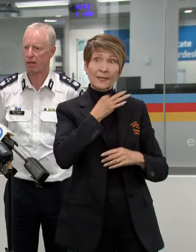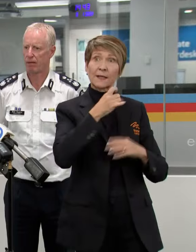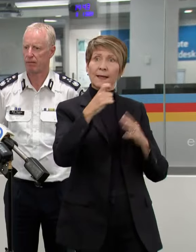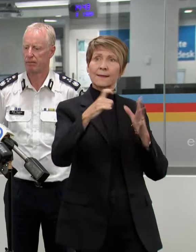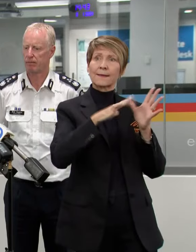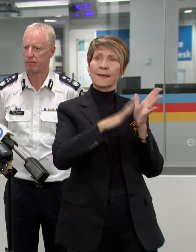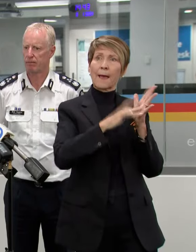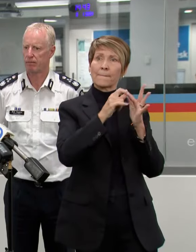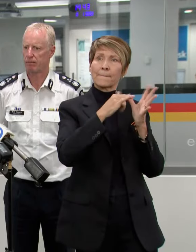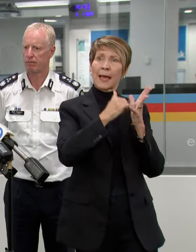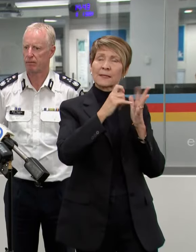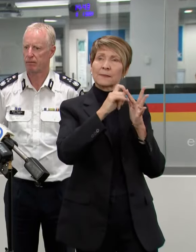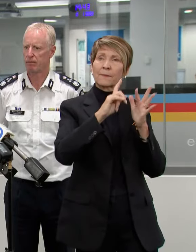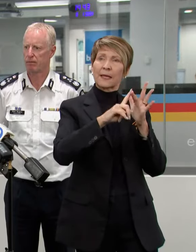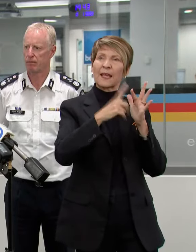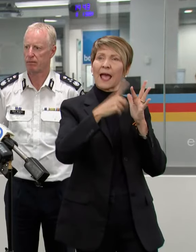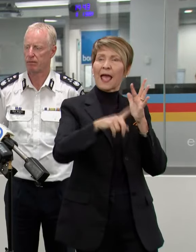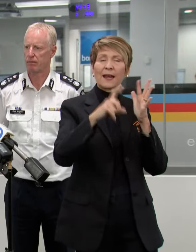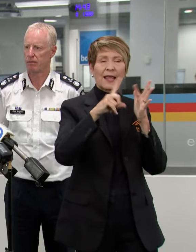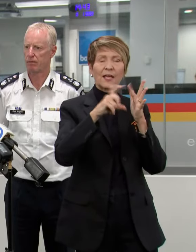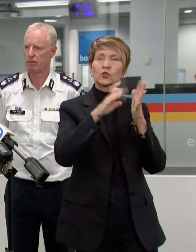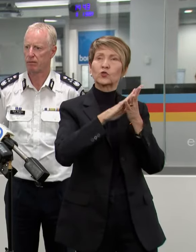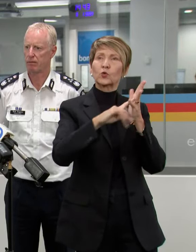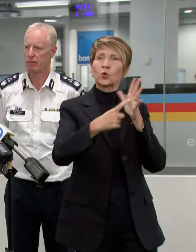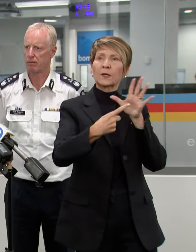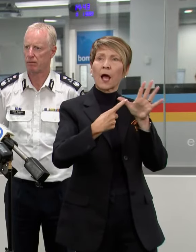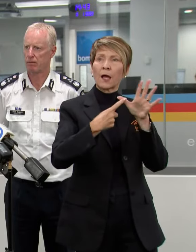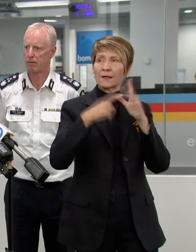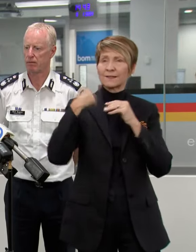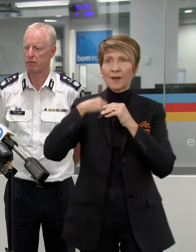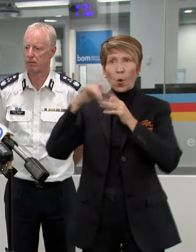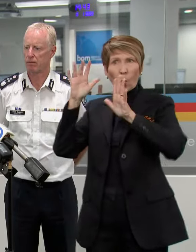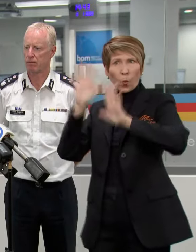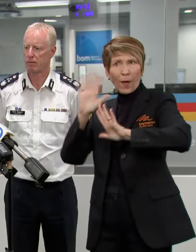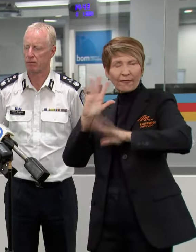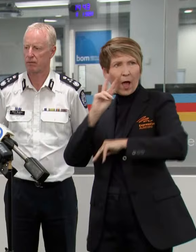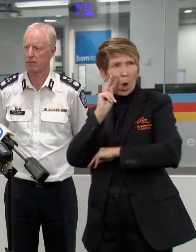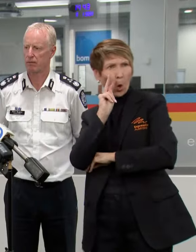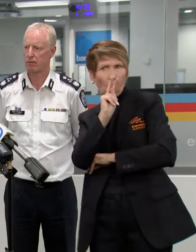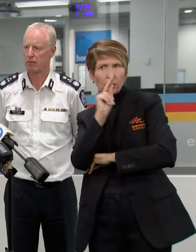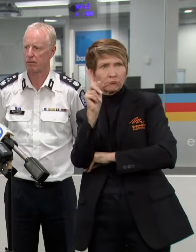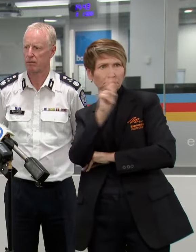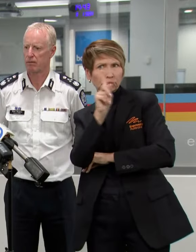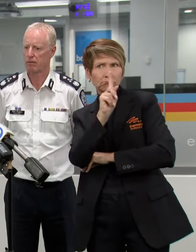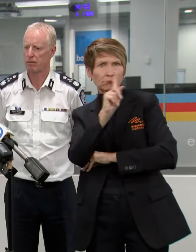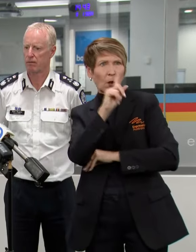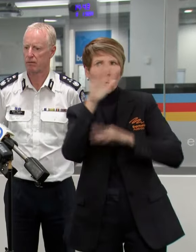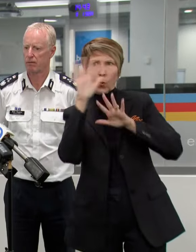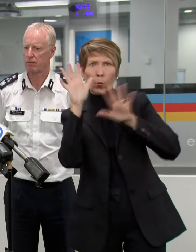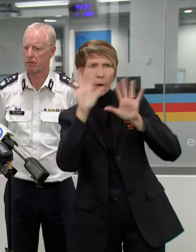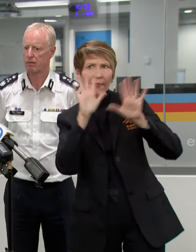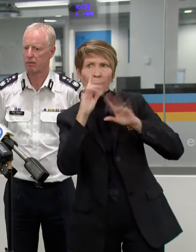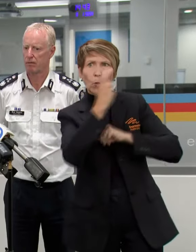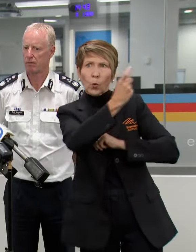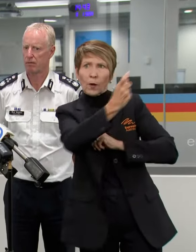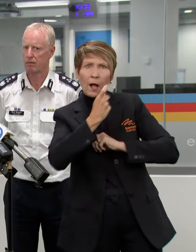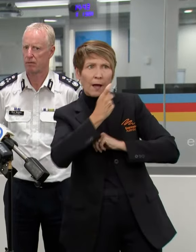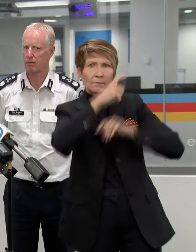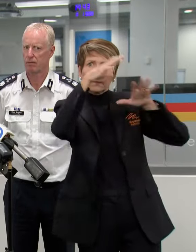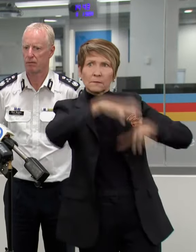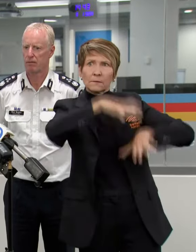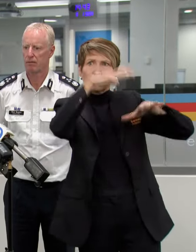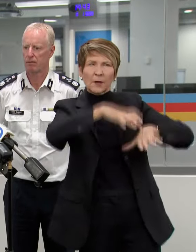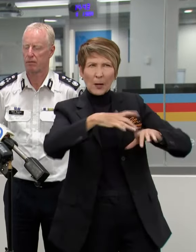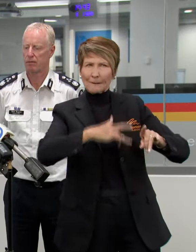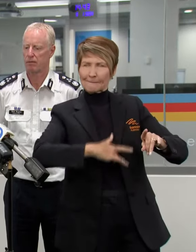down into Echuca is still being assessed by the Bureau of Meteorology at the moment. But we are expecting to see flooding in and around Echuca